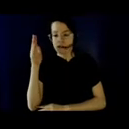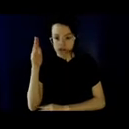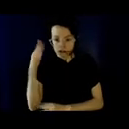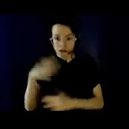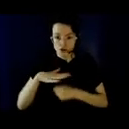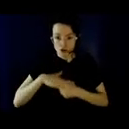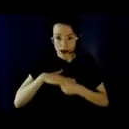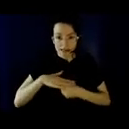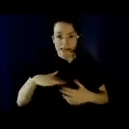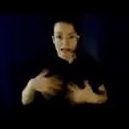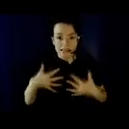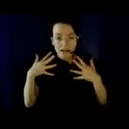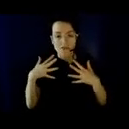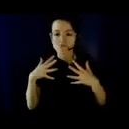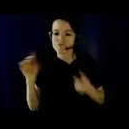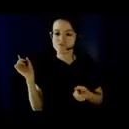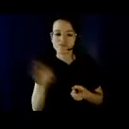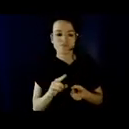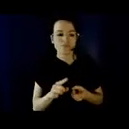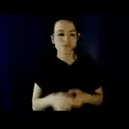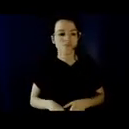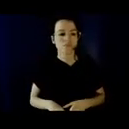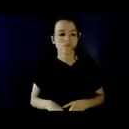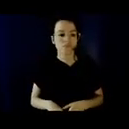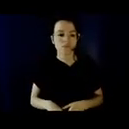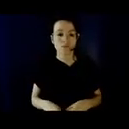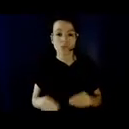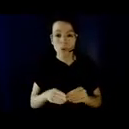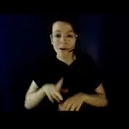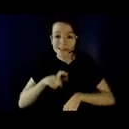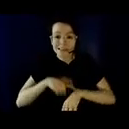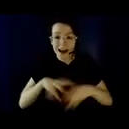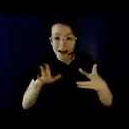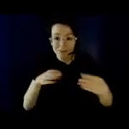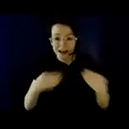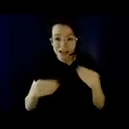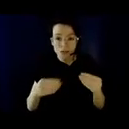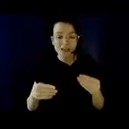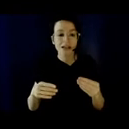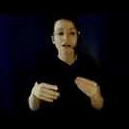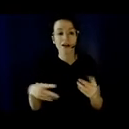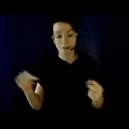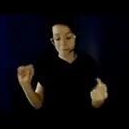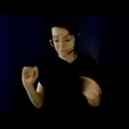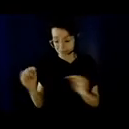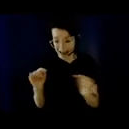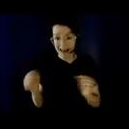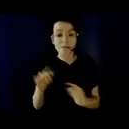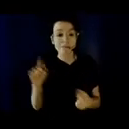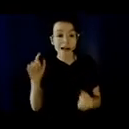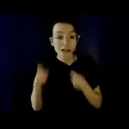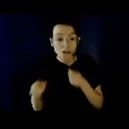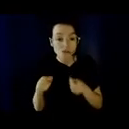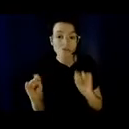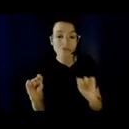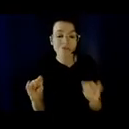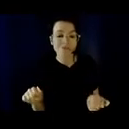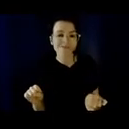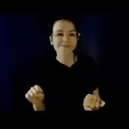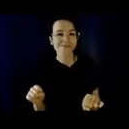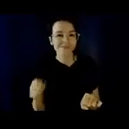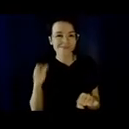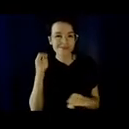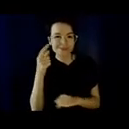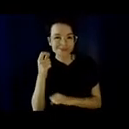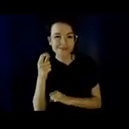of time management and pain management, especially in recording lectures, which results in better quality lectures, smoother communication